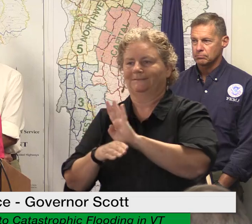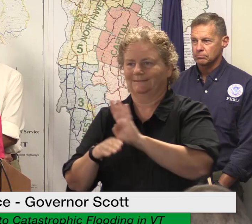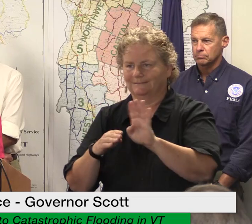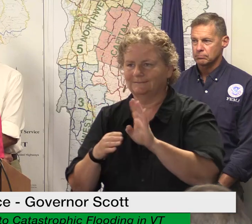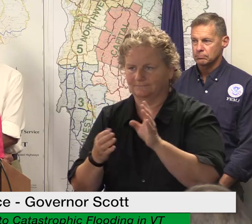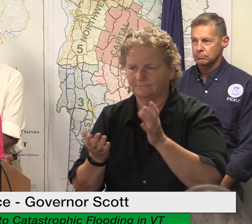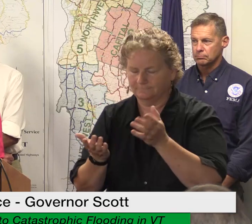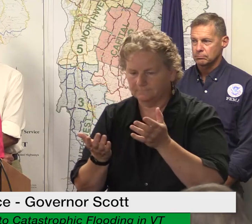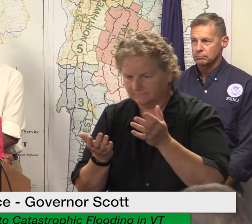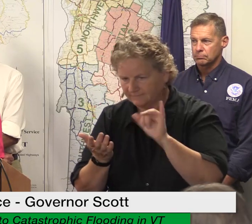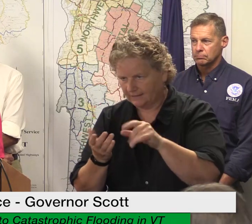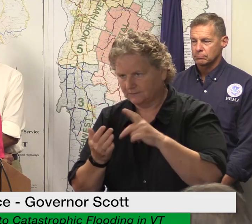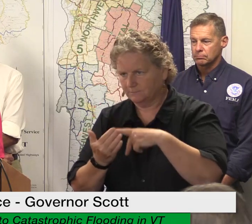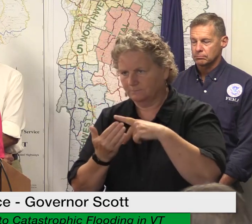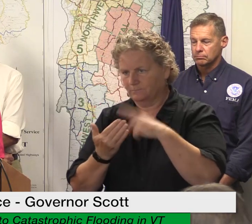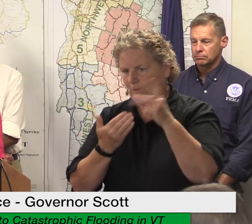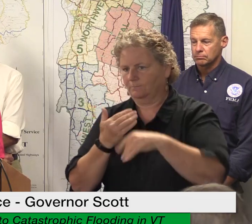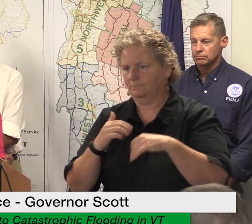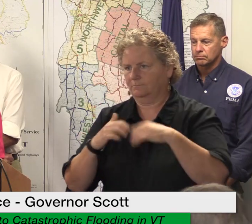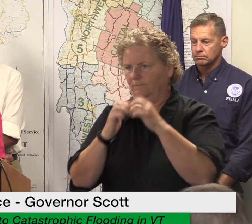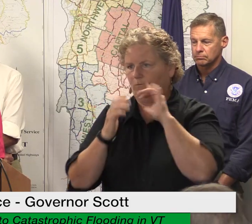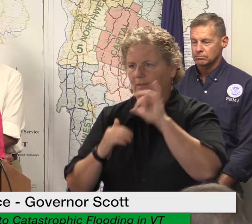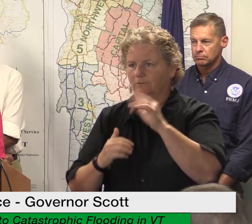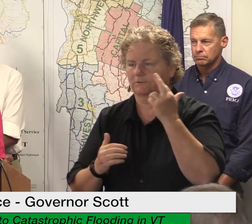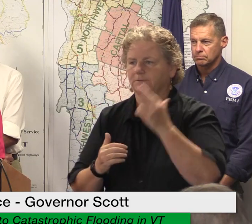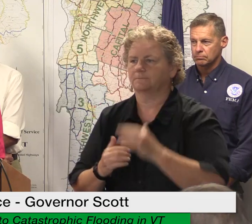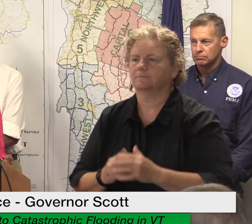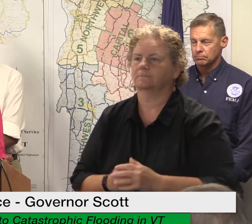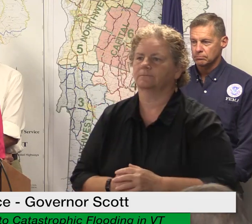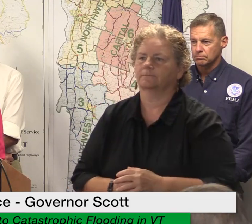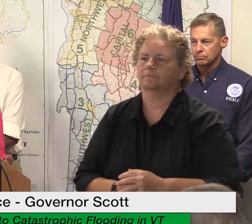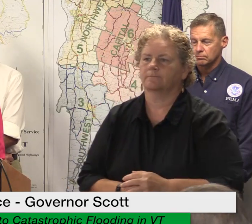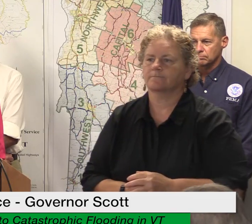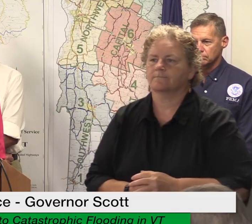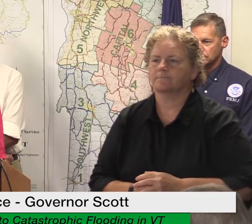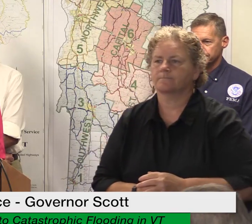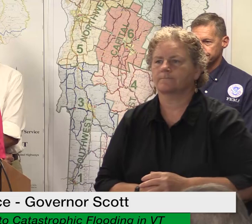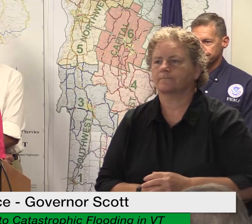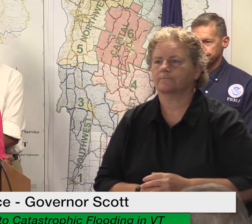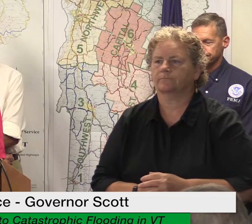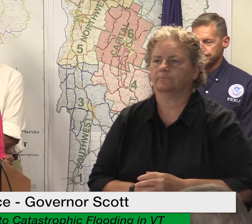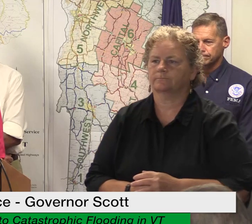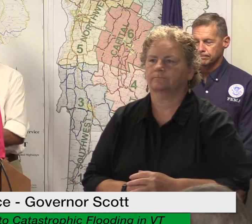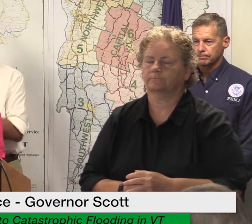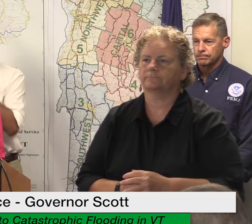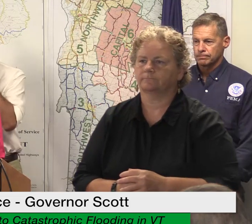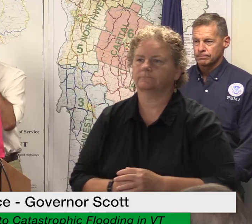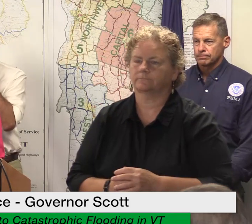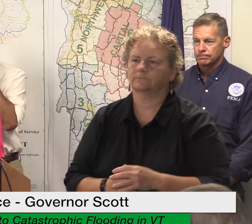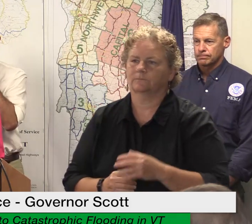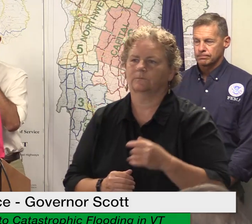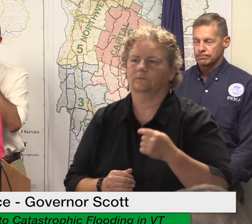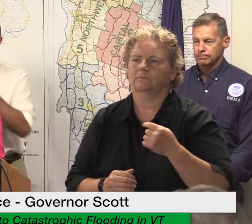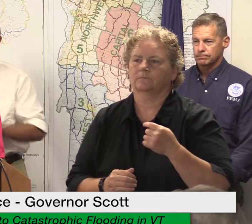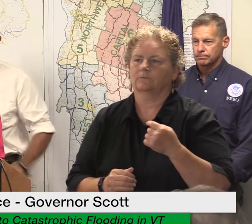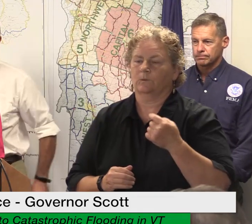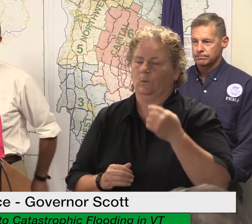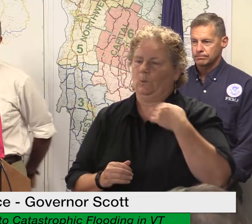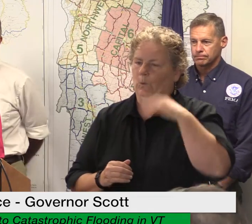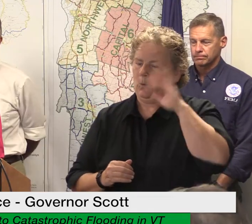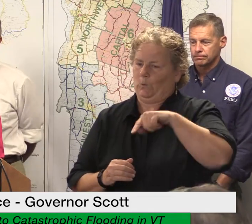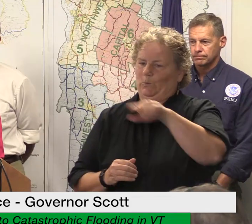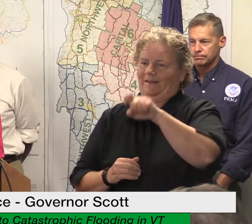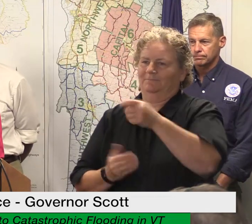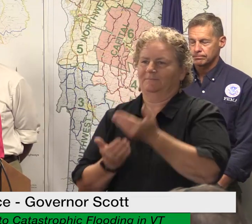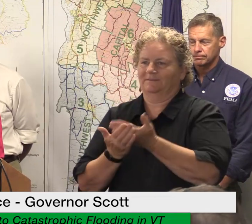communities we understand the pressing need for financial support and while this funding will